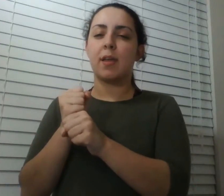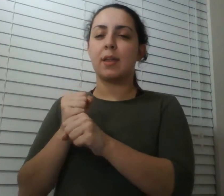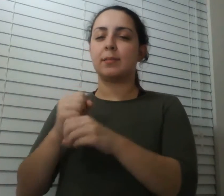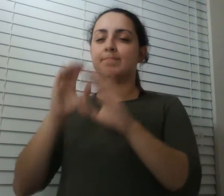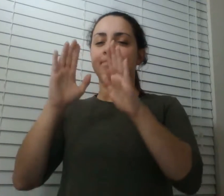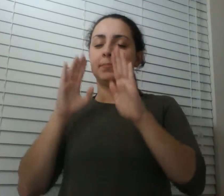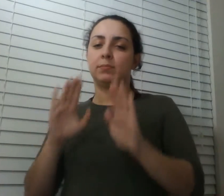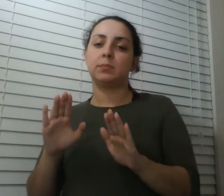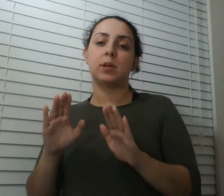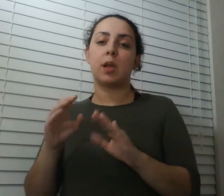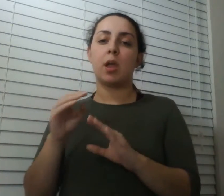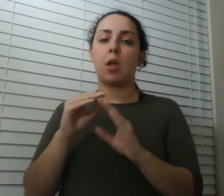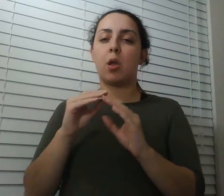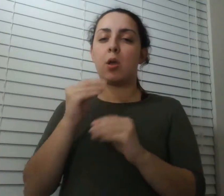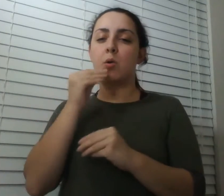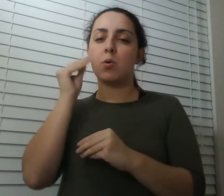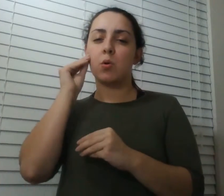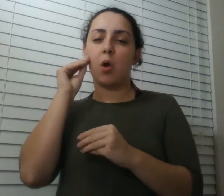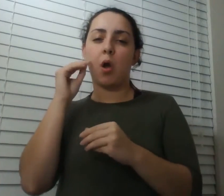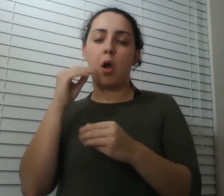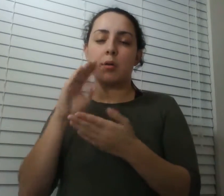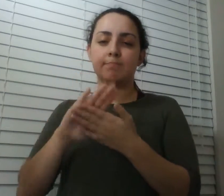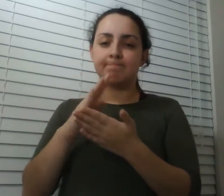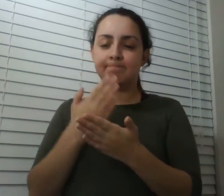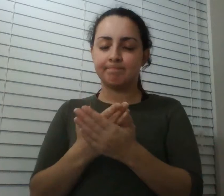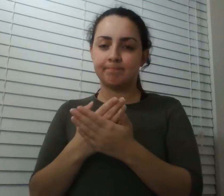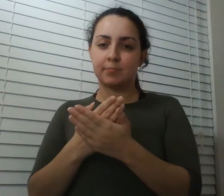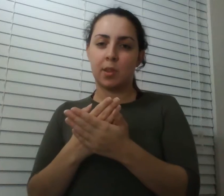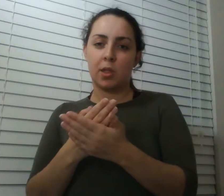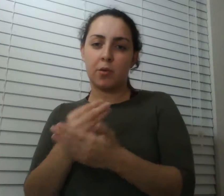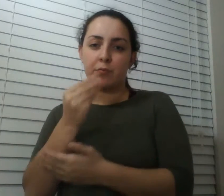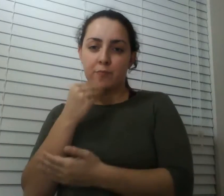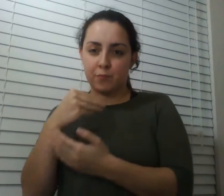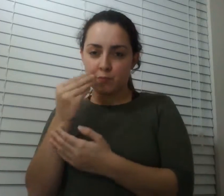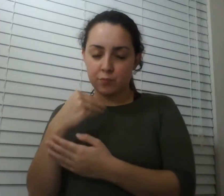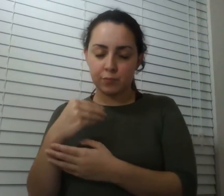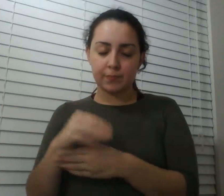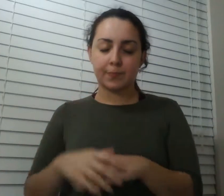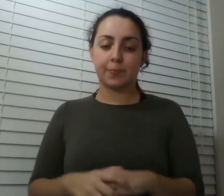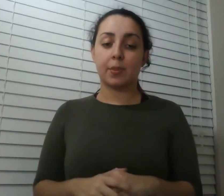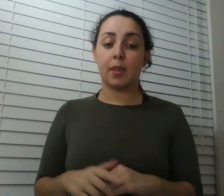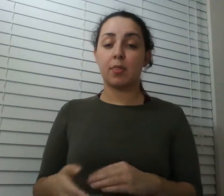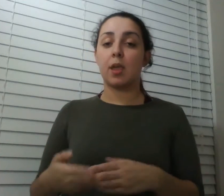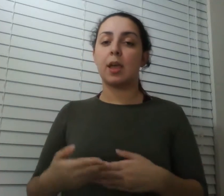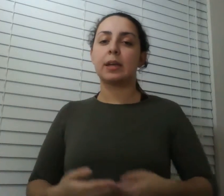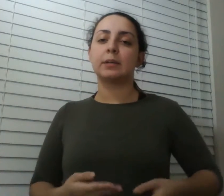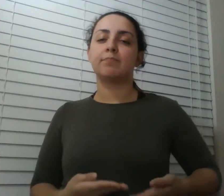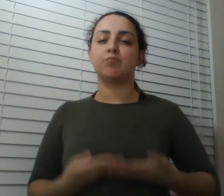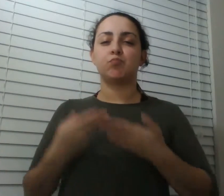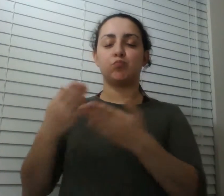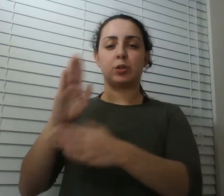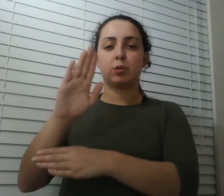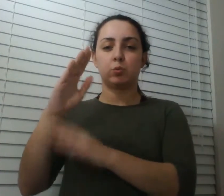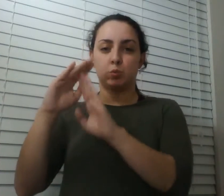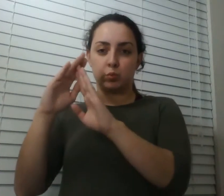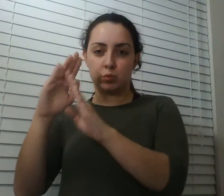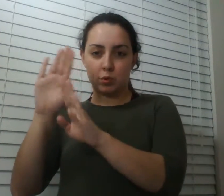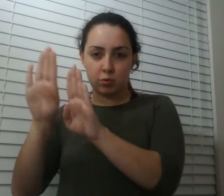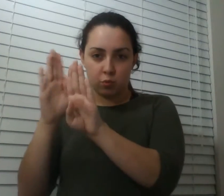compared with an easy to follow recipe card delivered to your door weekly in a refrigerated box rediscover how fun